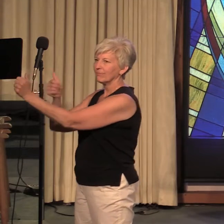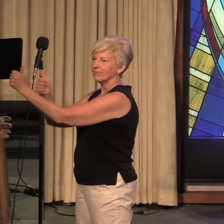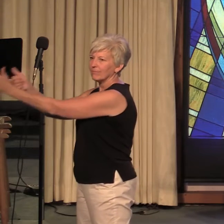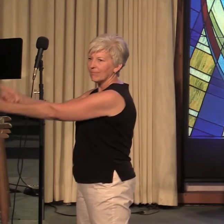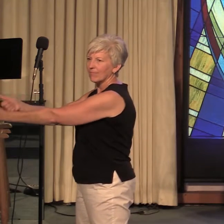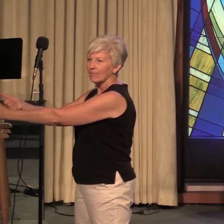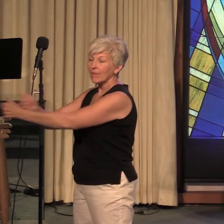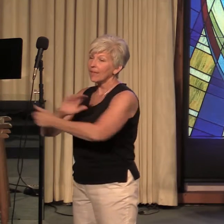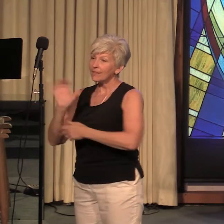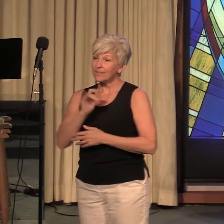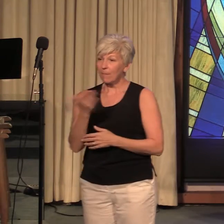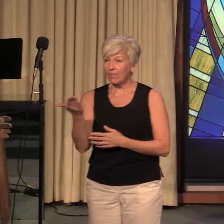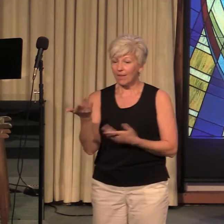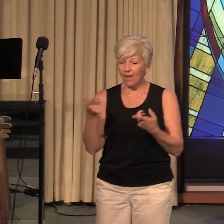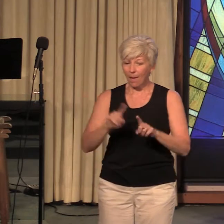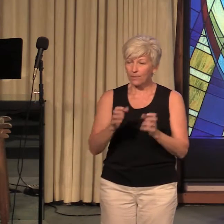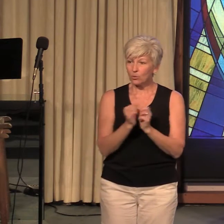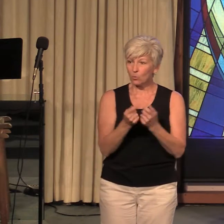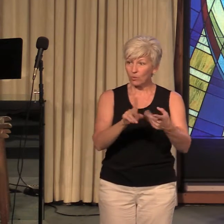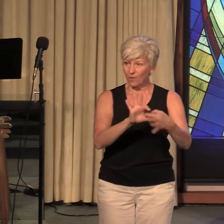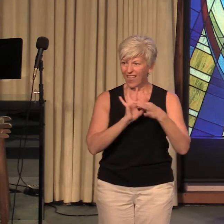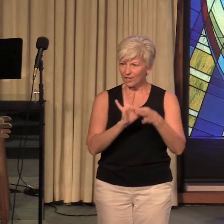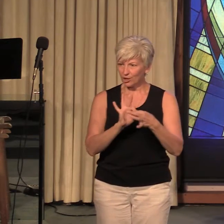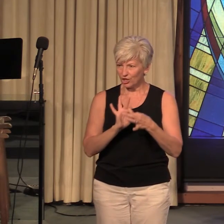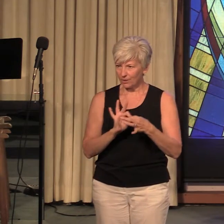Same thing happens with relationships. Who?